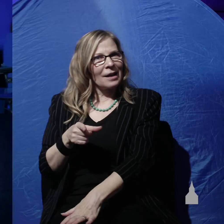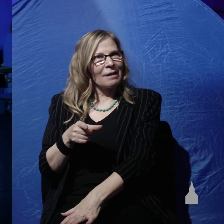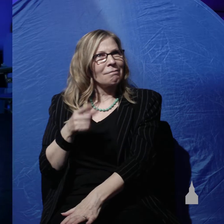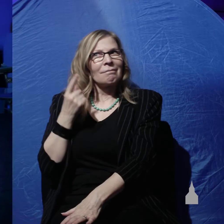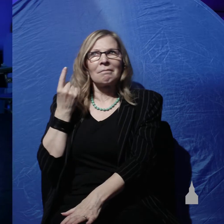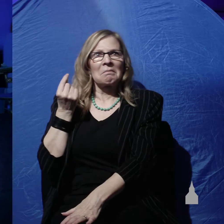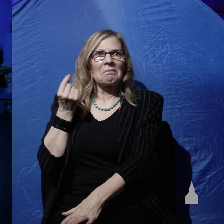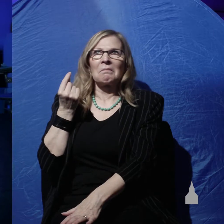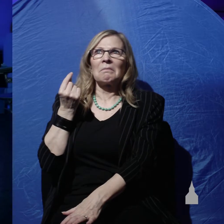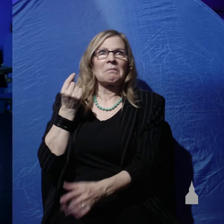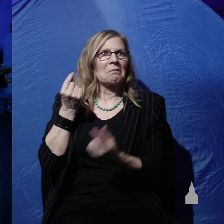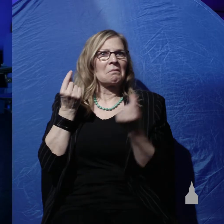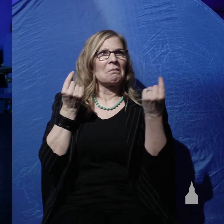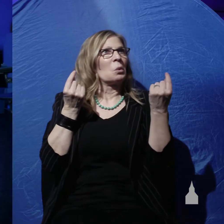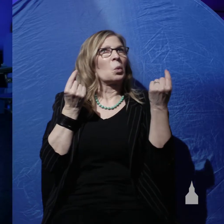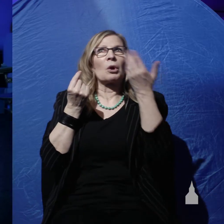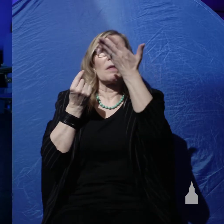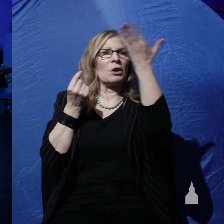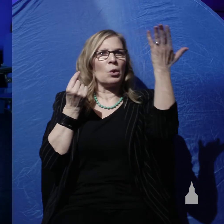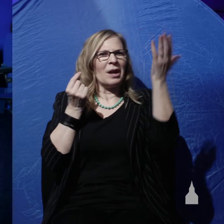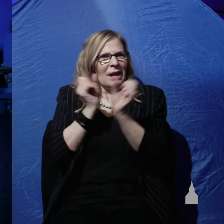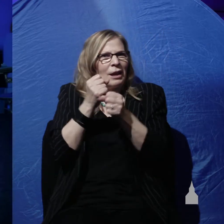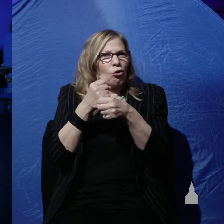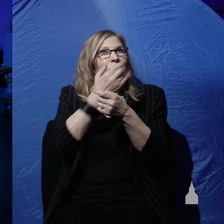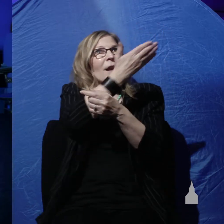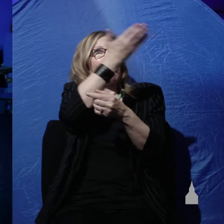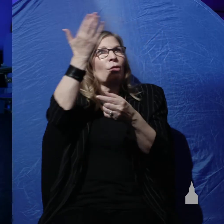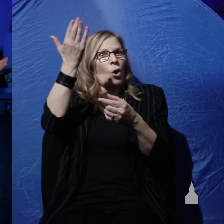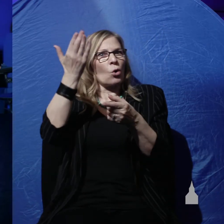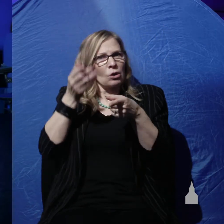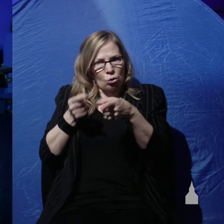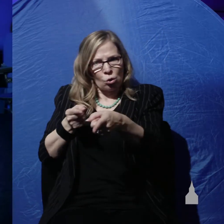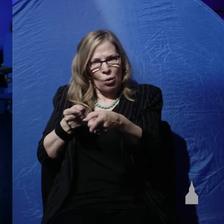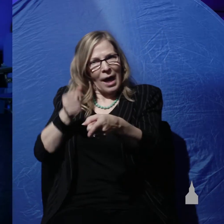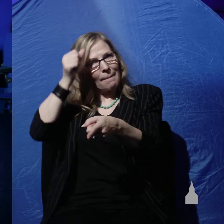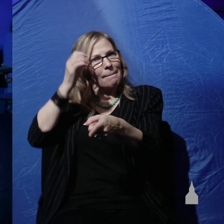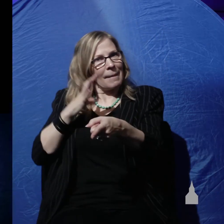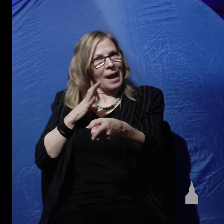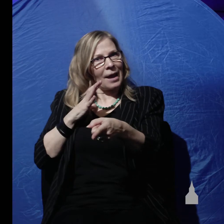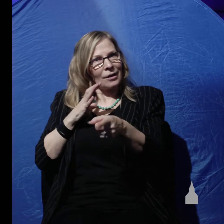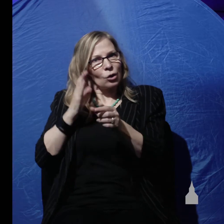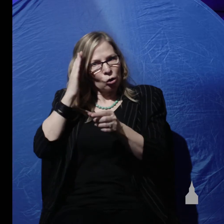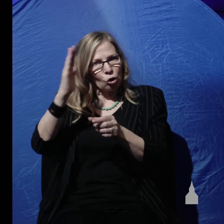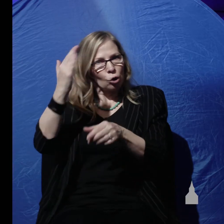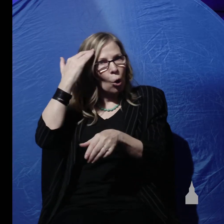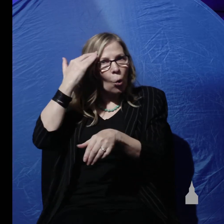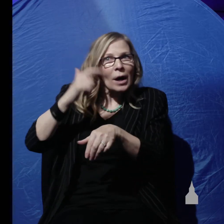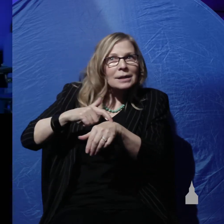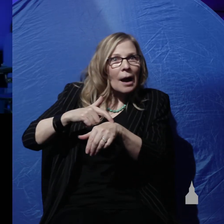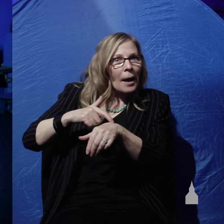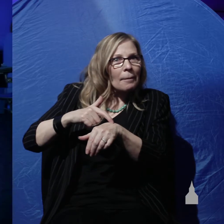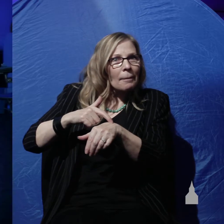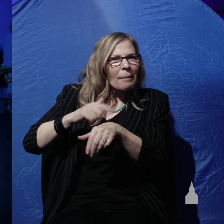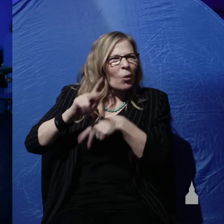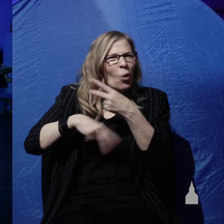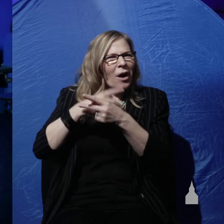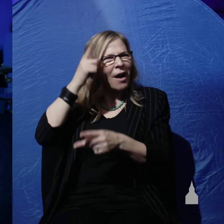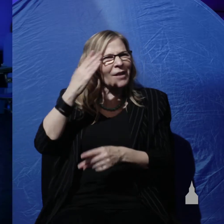And he created those things so man could tell time. What kind of a God would do that? A stupid God. Not the